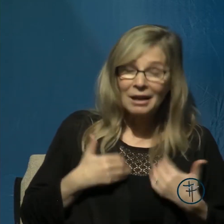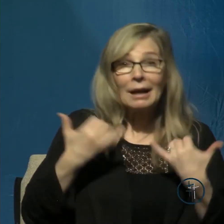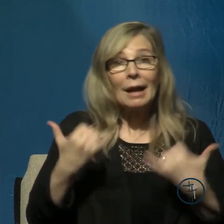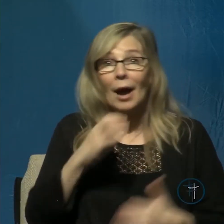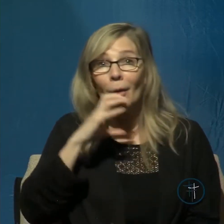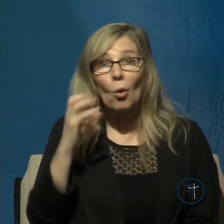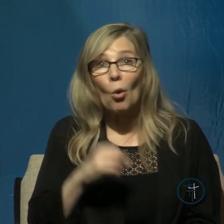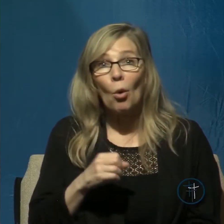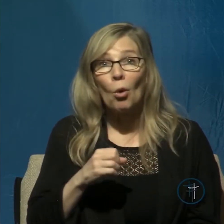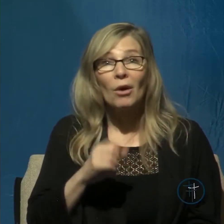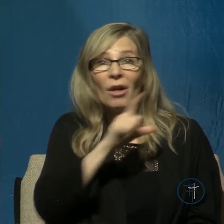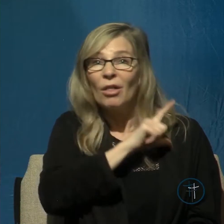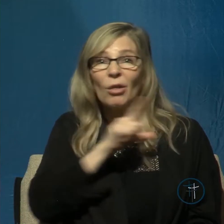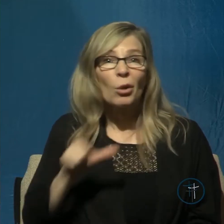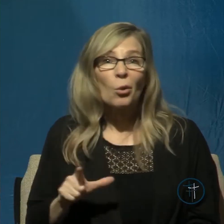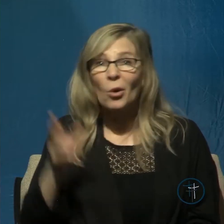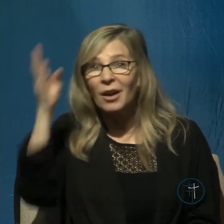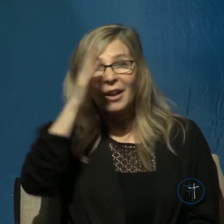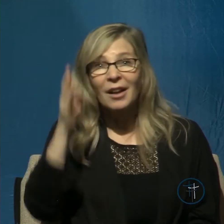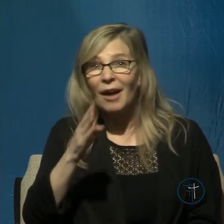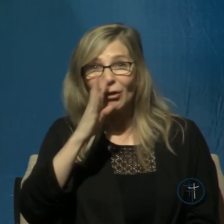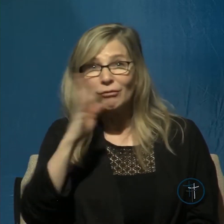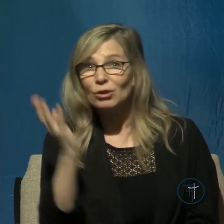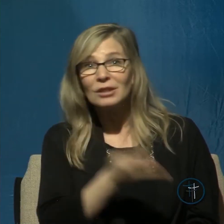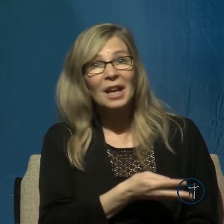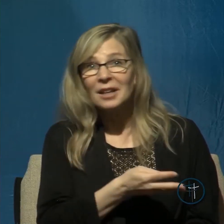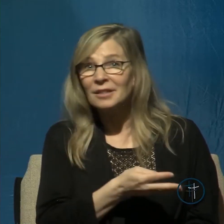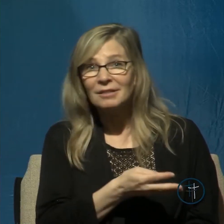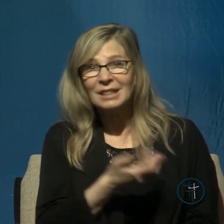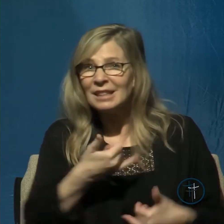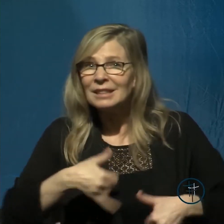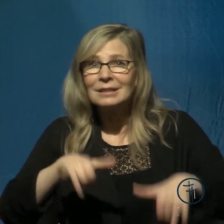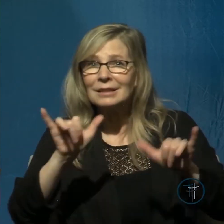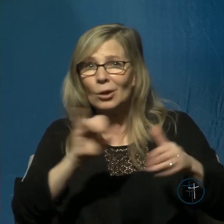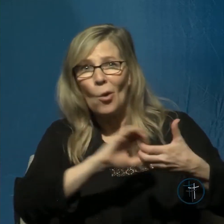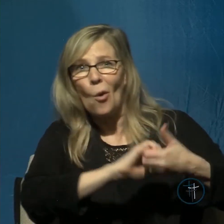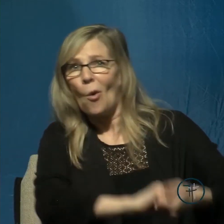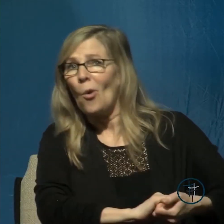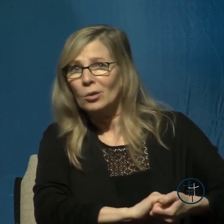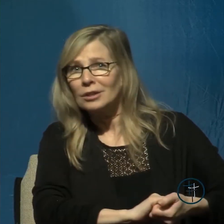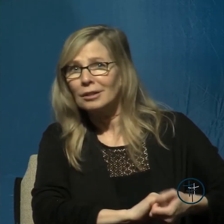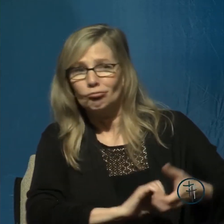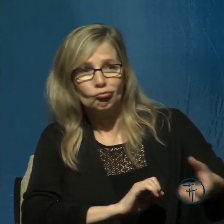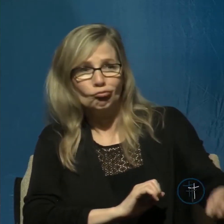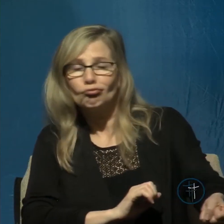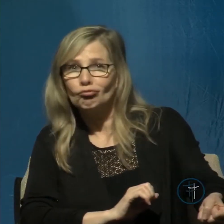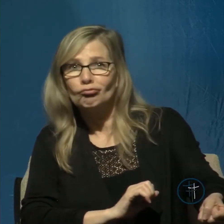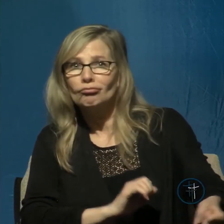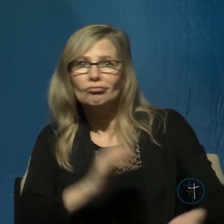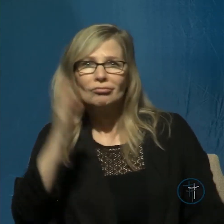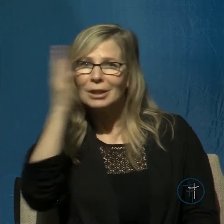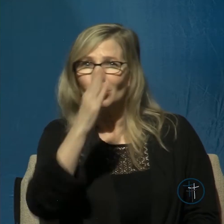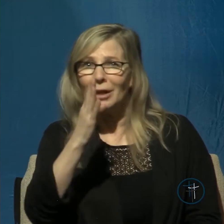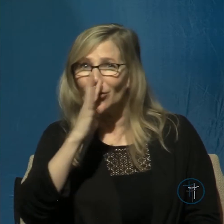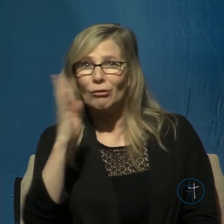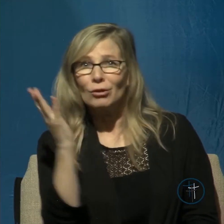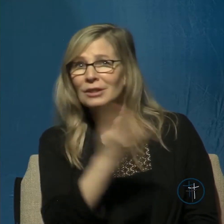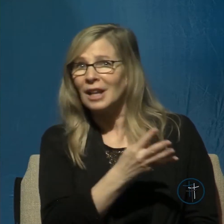me. He's talking about even in your old age, the Lord's holding onto your hand. He'll never forsake you as you go through the various stages of life. He'll